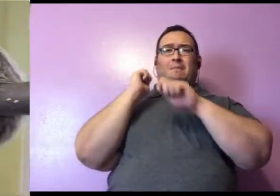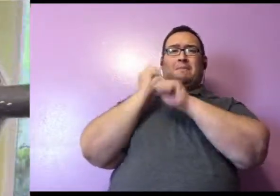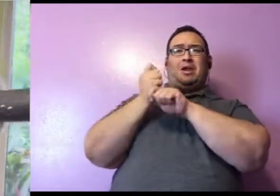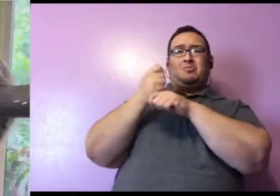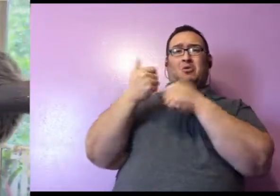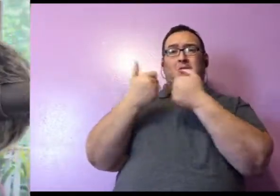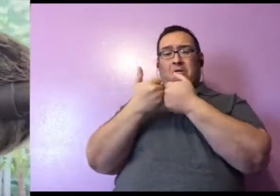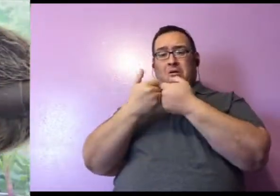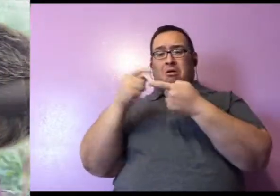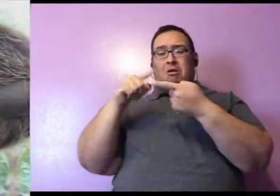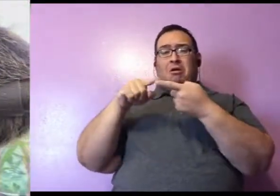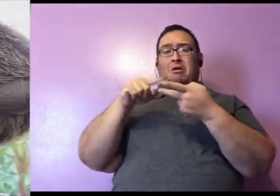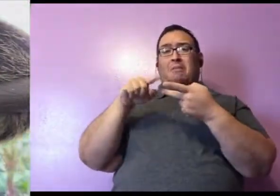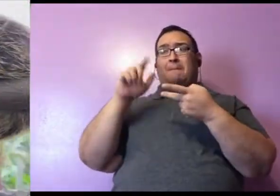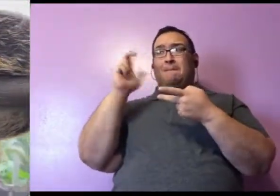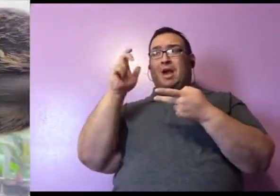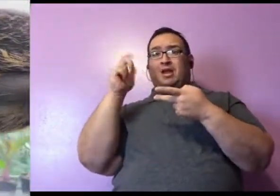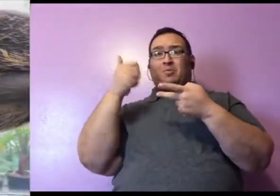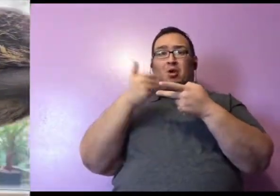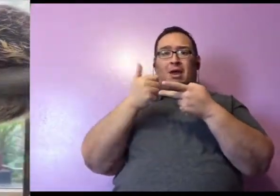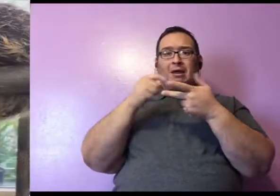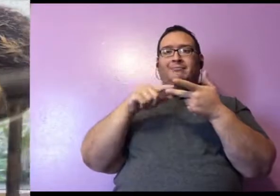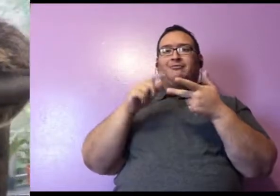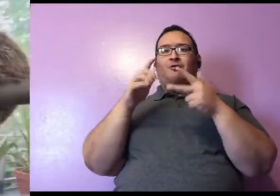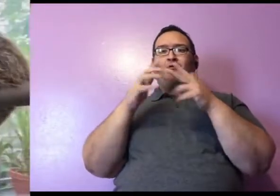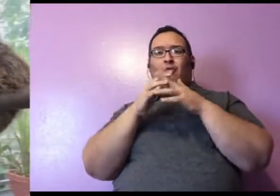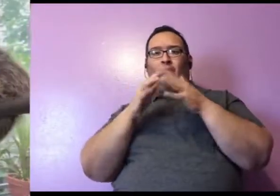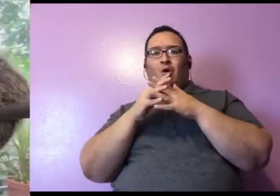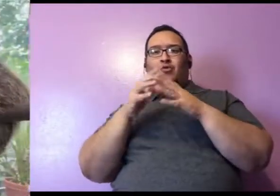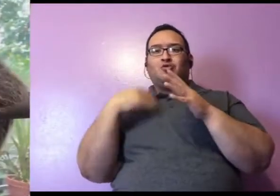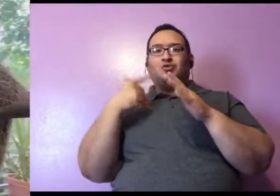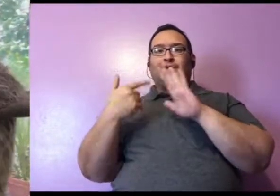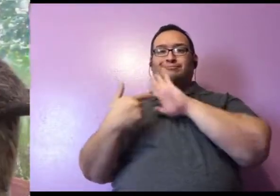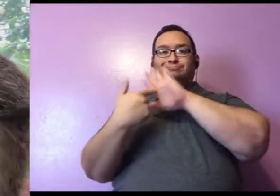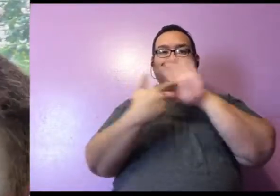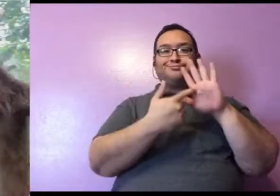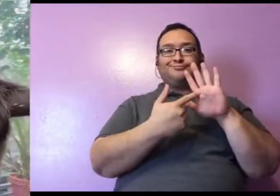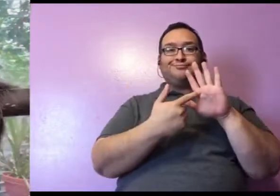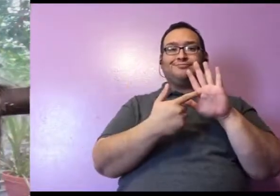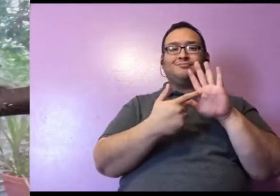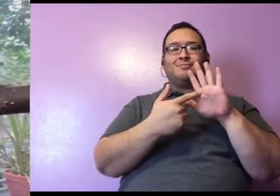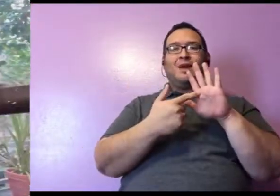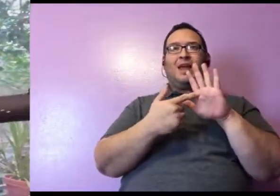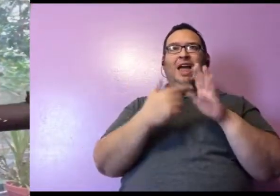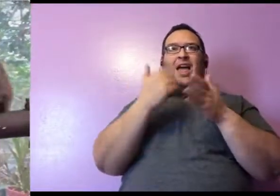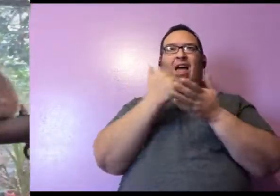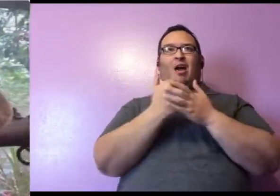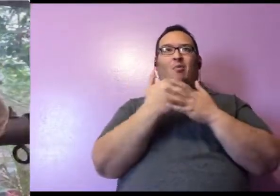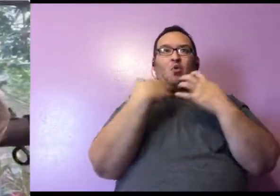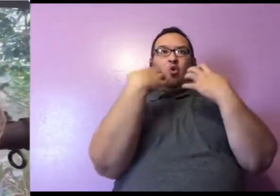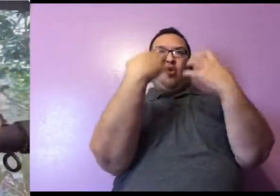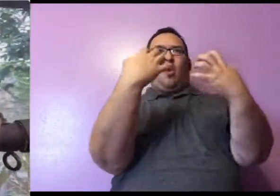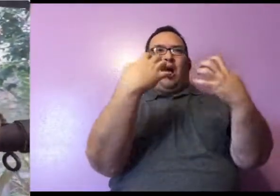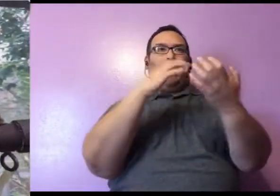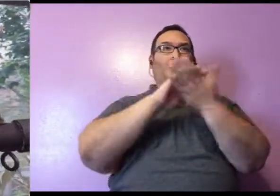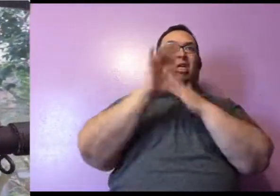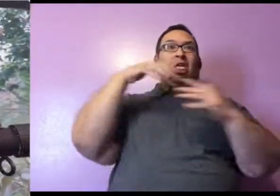games so that she can be an ambassador for her species. And she can help get the crowd really, really wild and